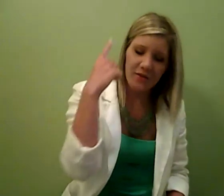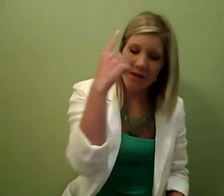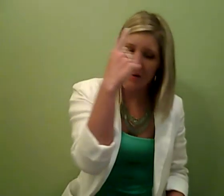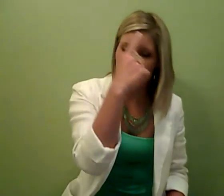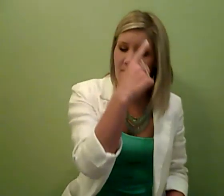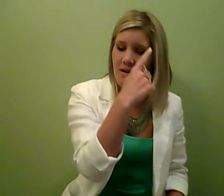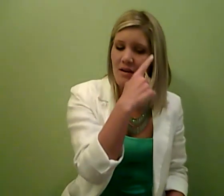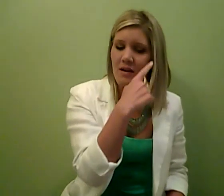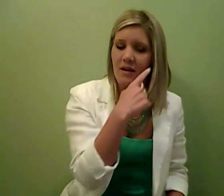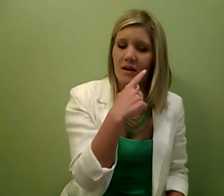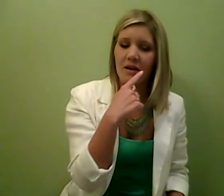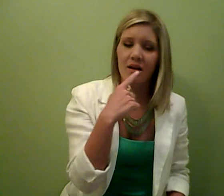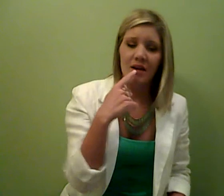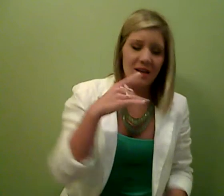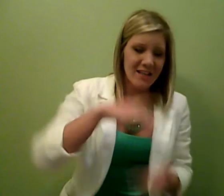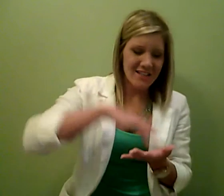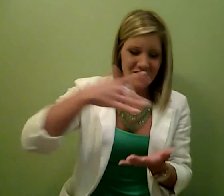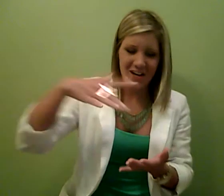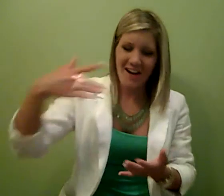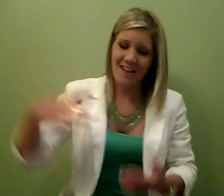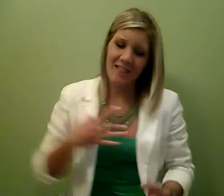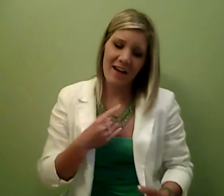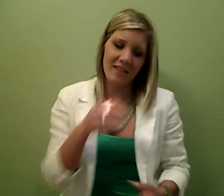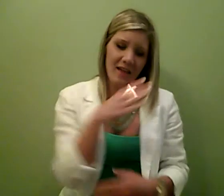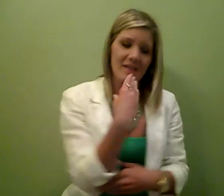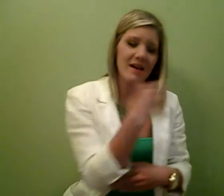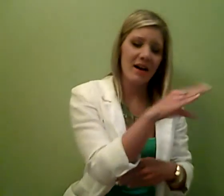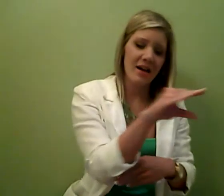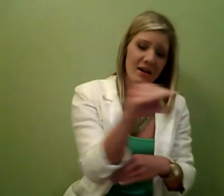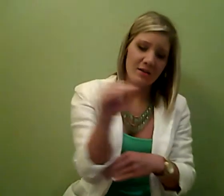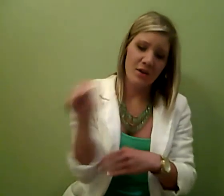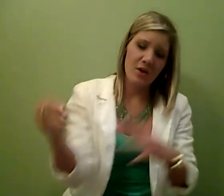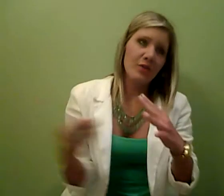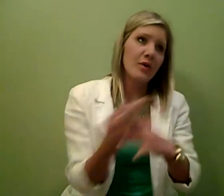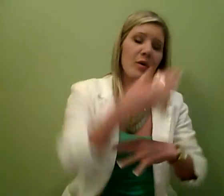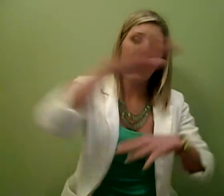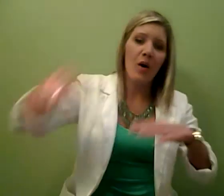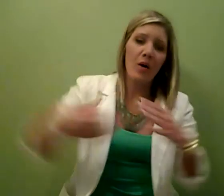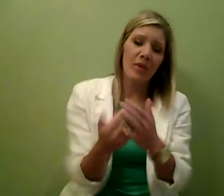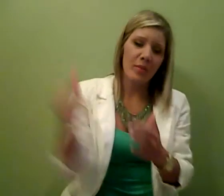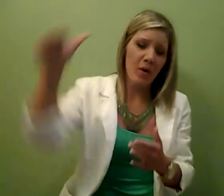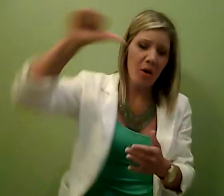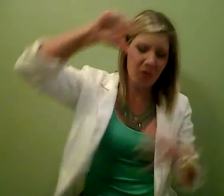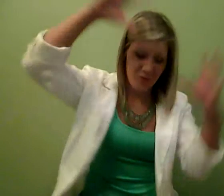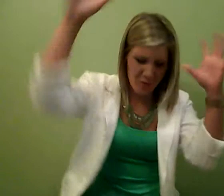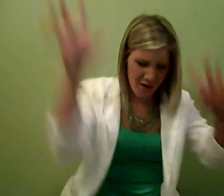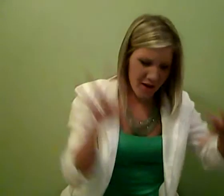face Shining like that lighthouse through all the pouring rain